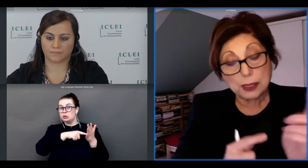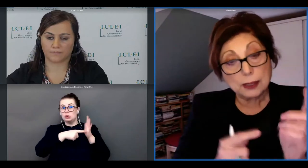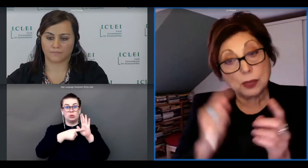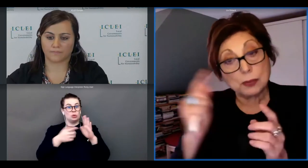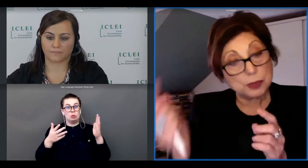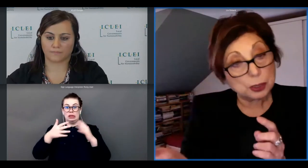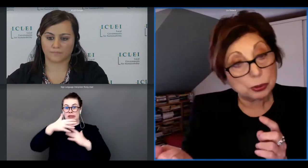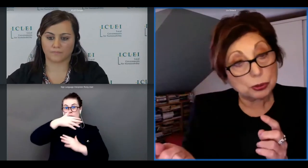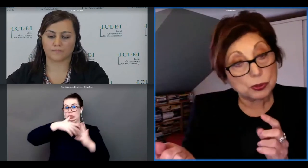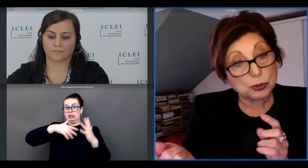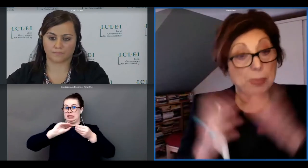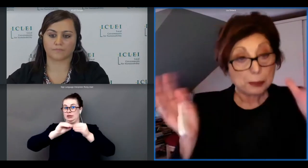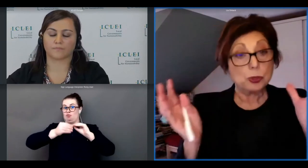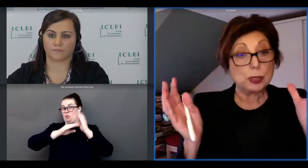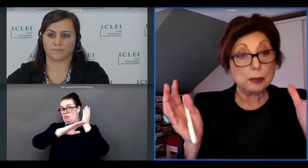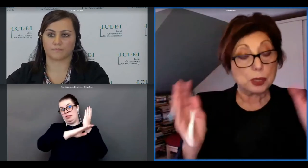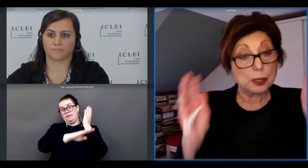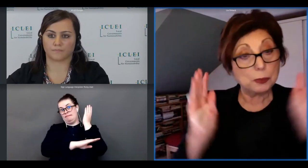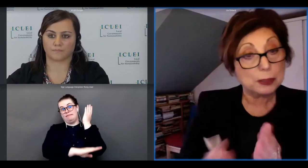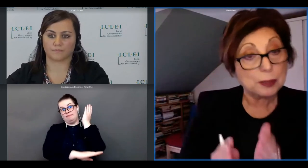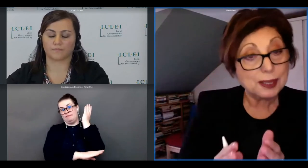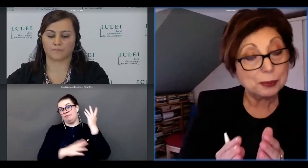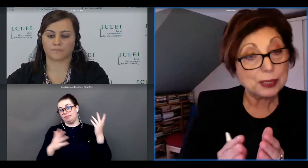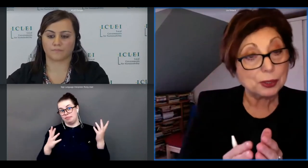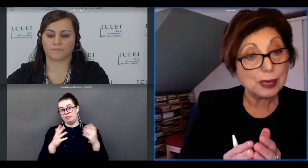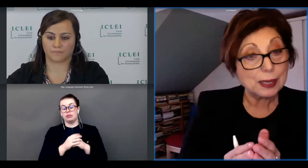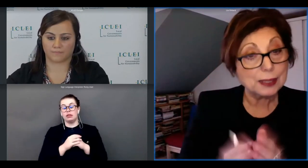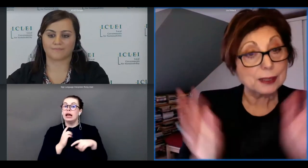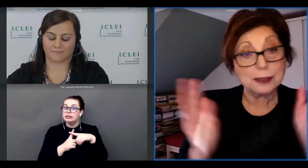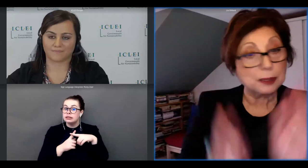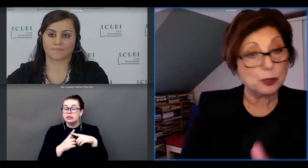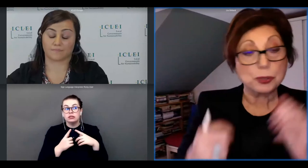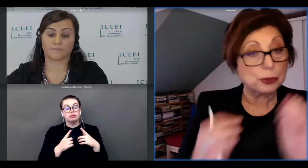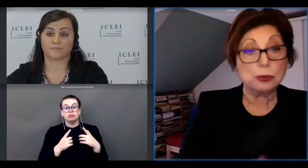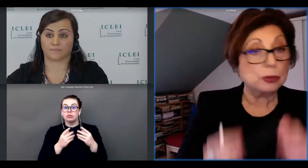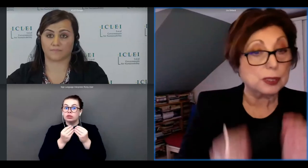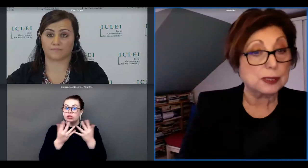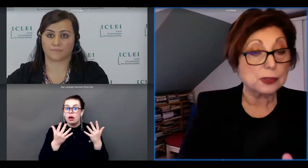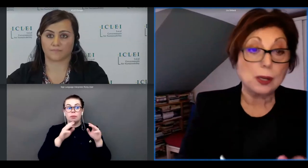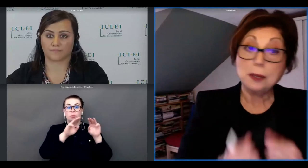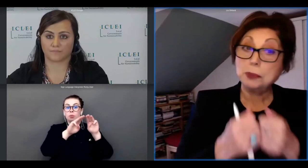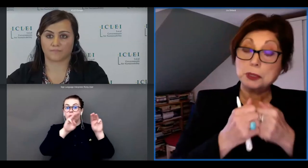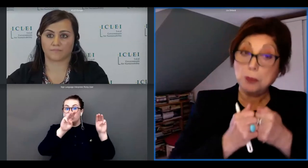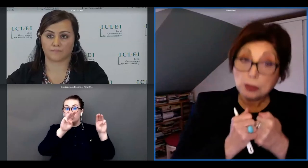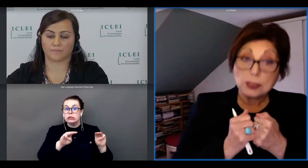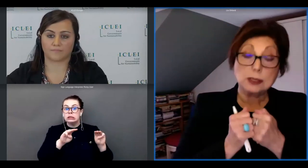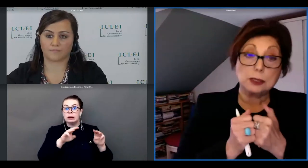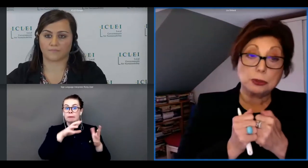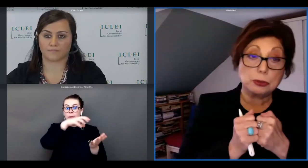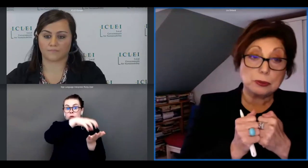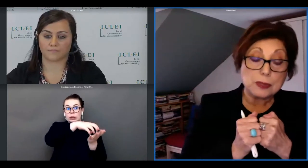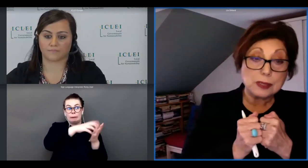way in terms of institutions big museums when went online and did virtual tours etc but smaller